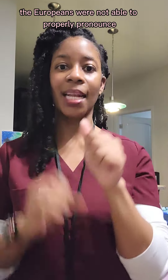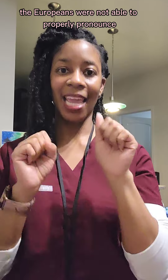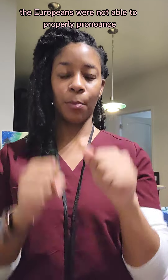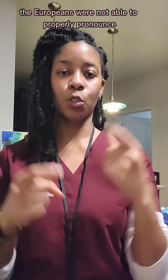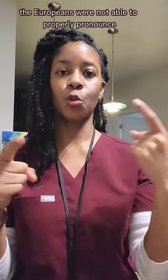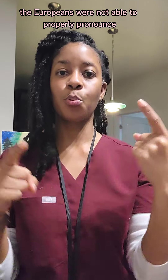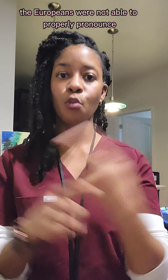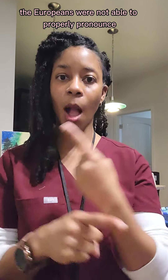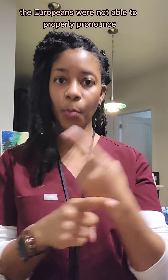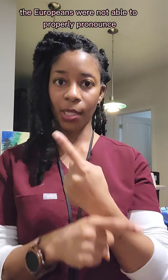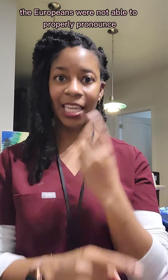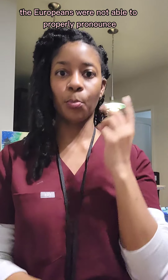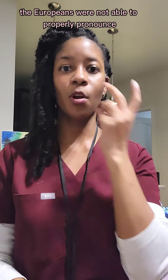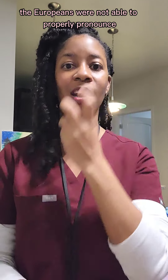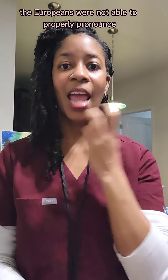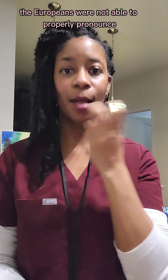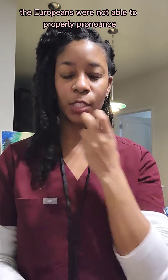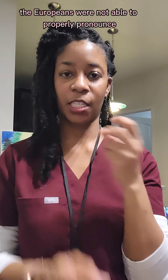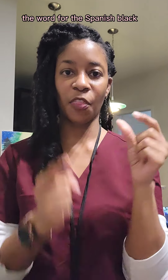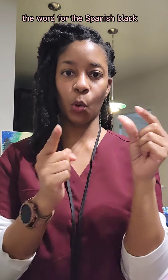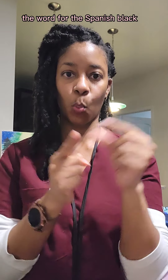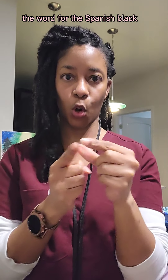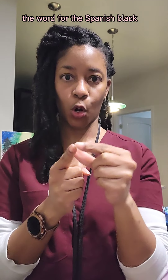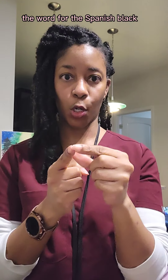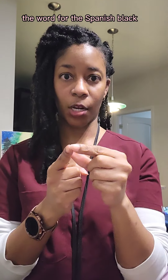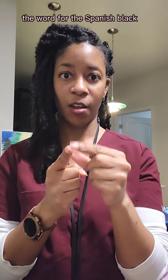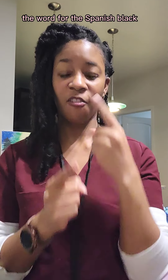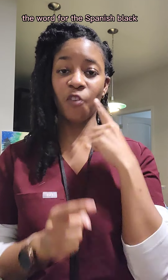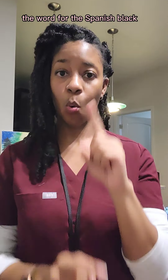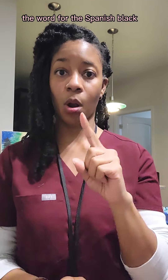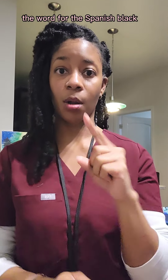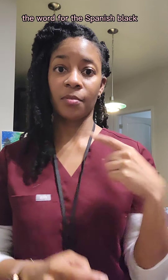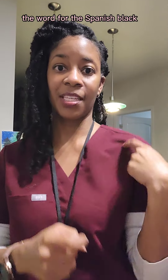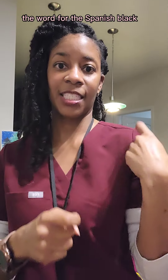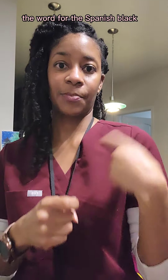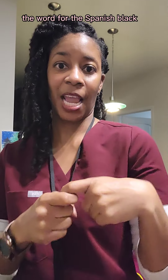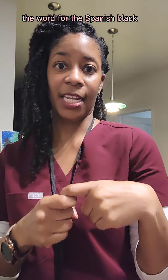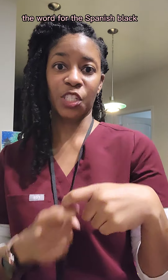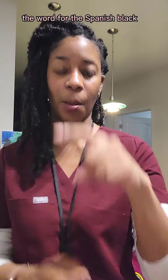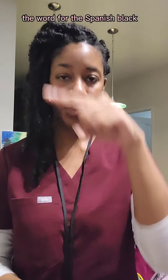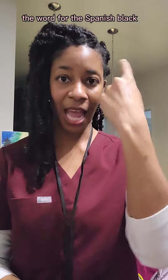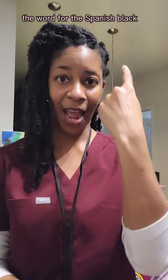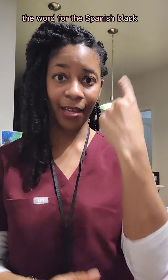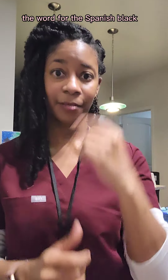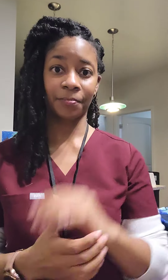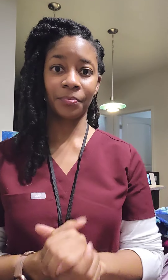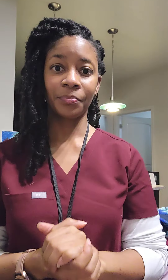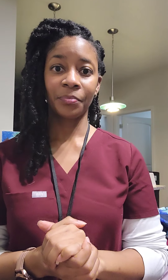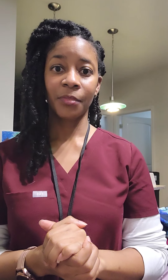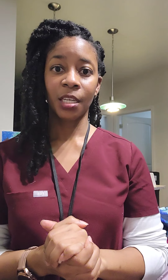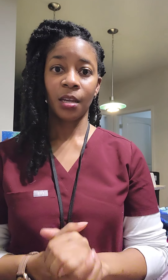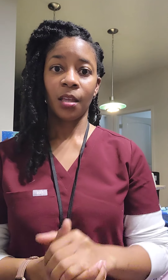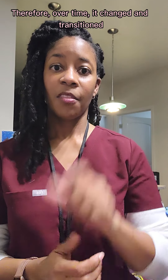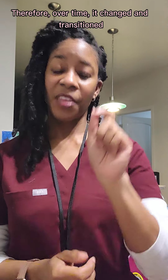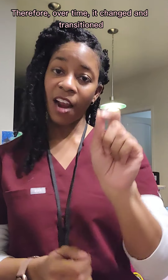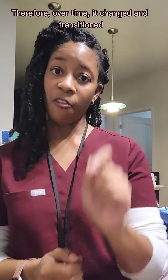able to properly pronounce the word for the Spanish black. Therefore,